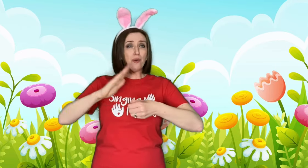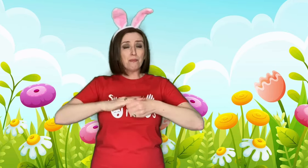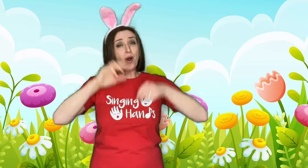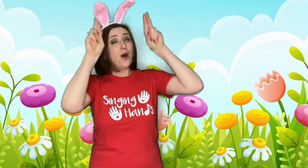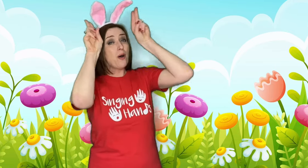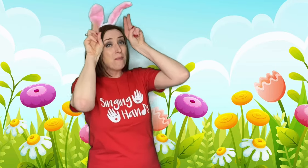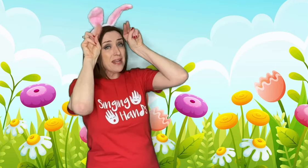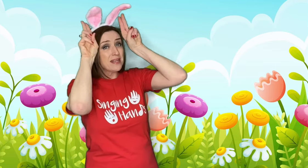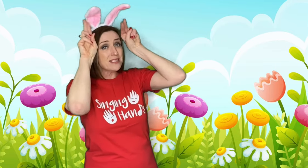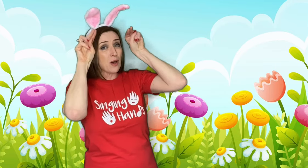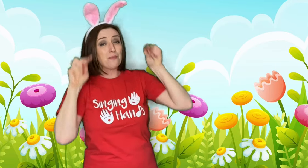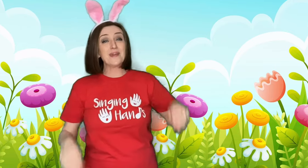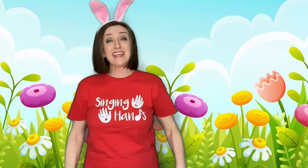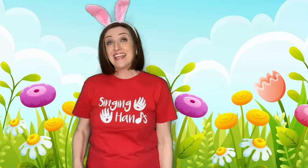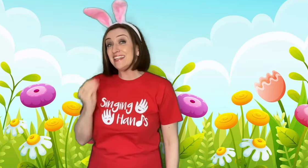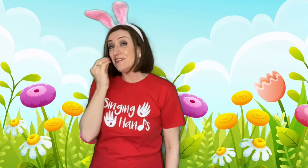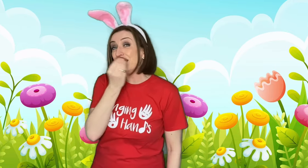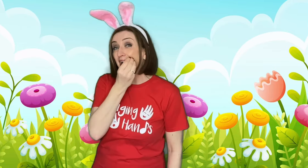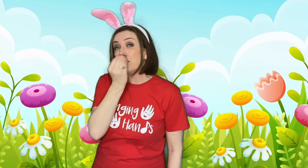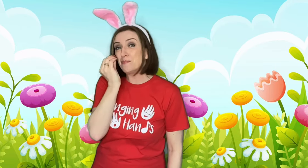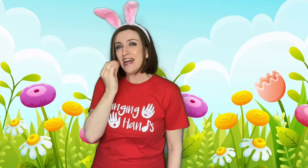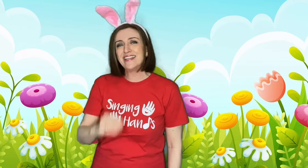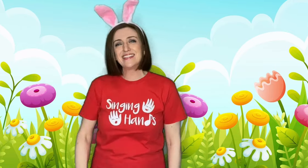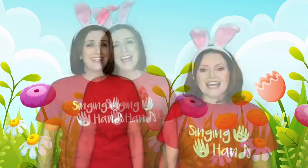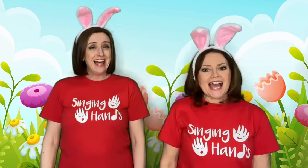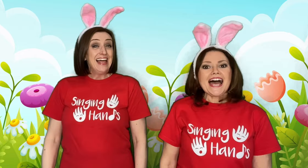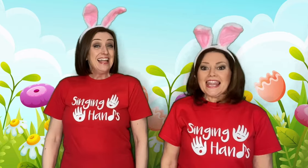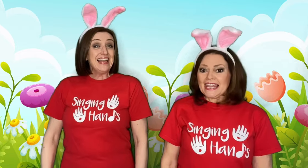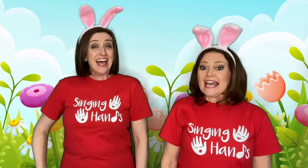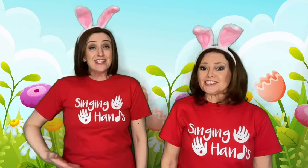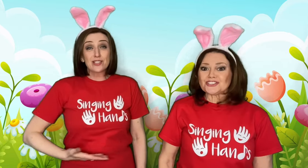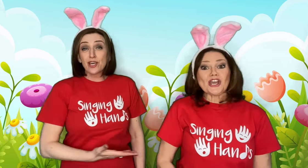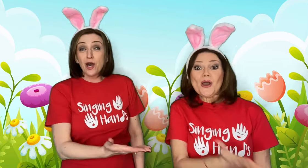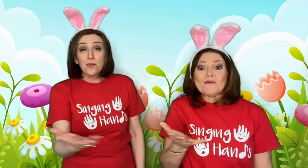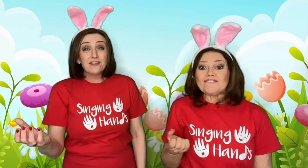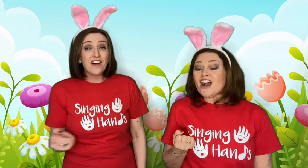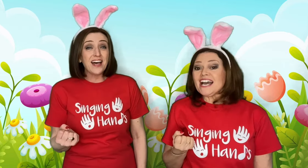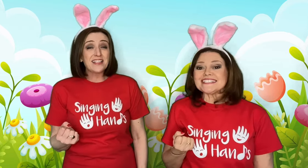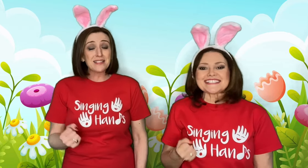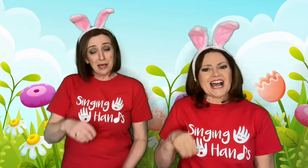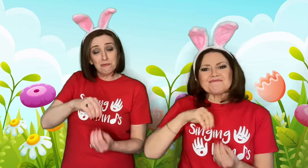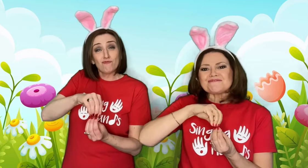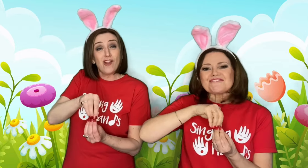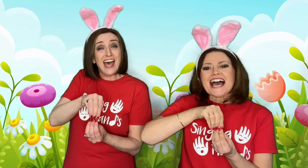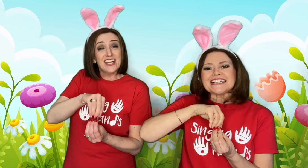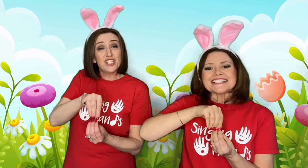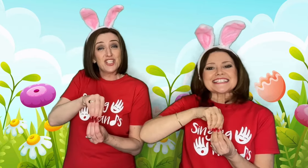more bunnies hopping in the flower bed. Let's go and find some radishes